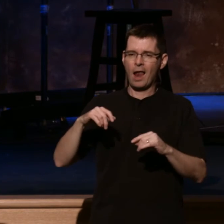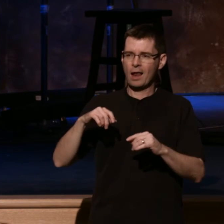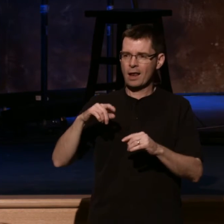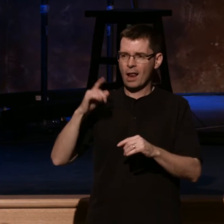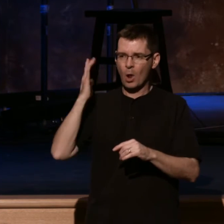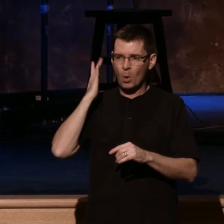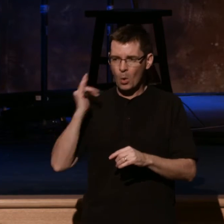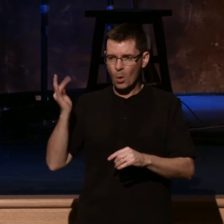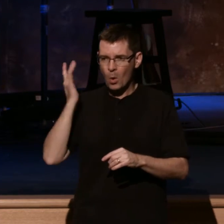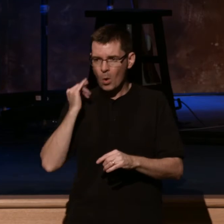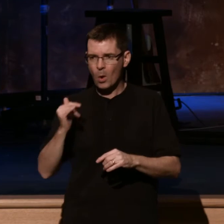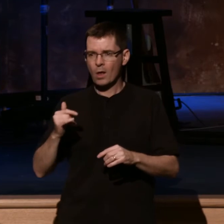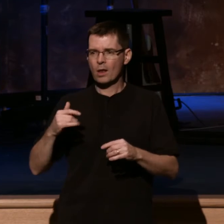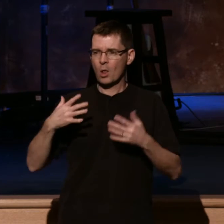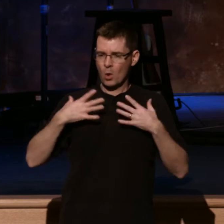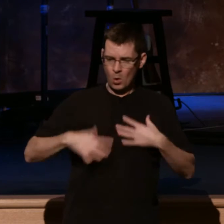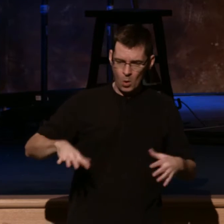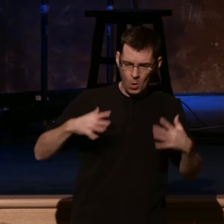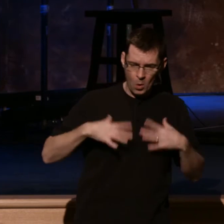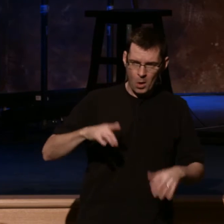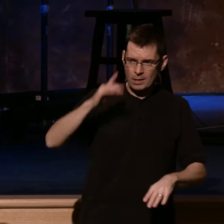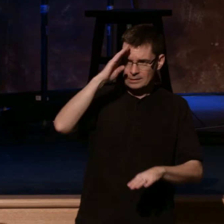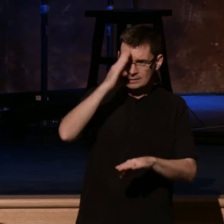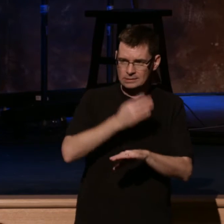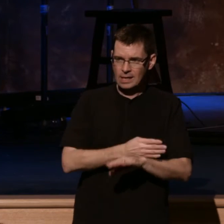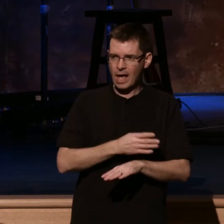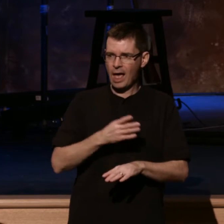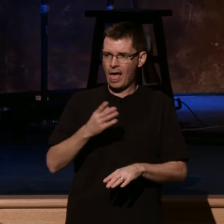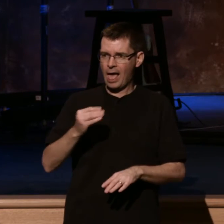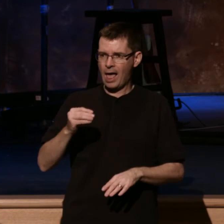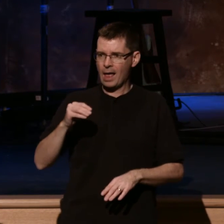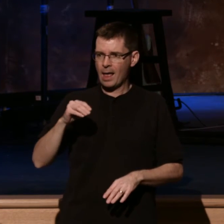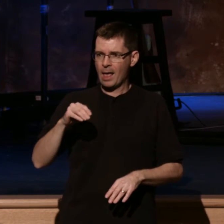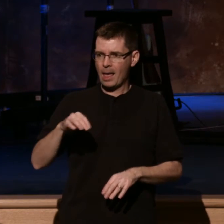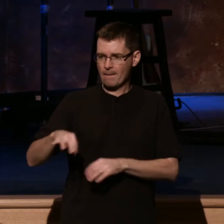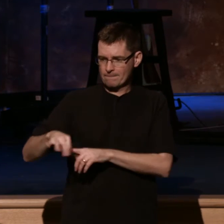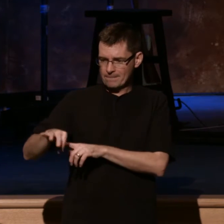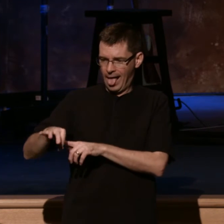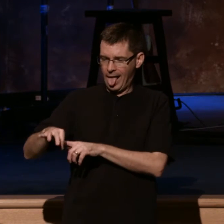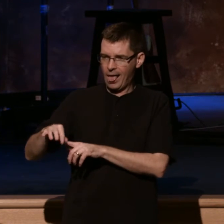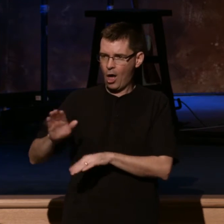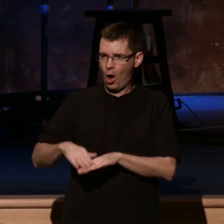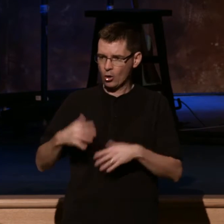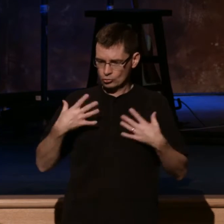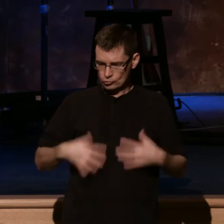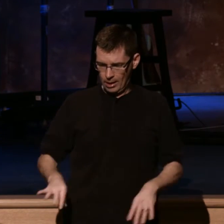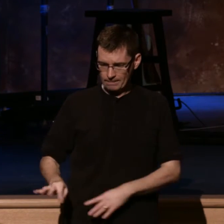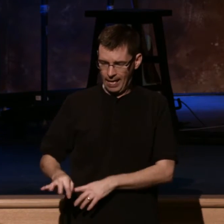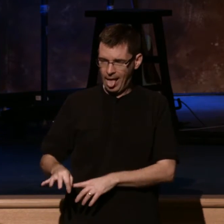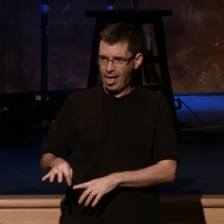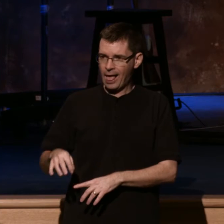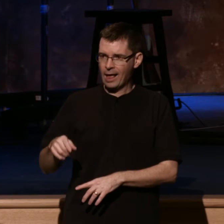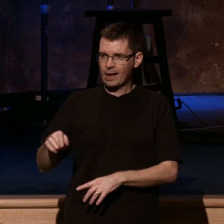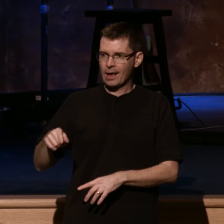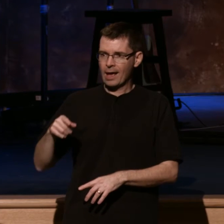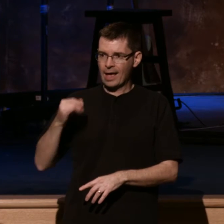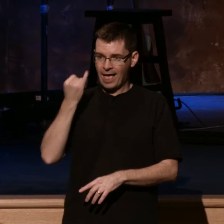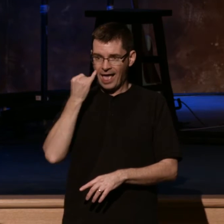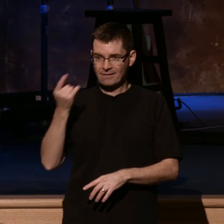priest, and his garb and his sons, and having a bell on his robe so that if he dies in the holiness of God, they'll know and they can